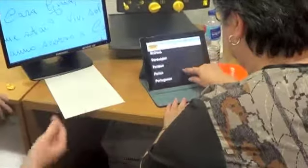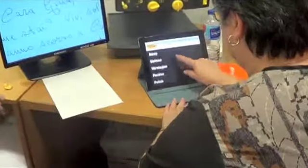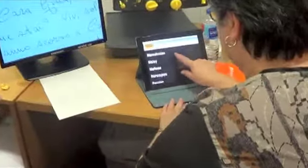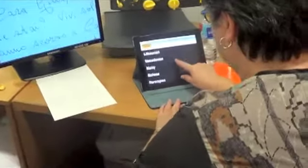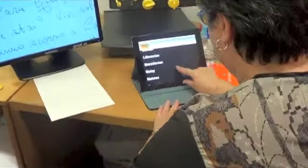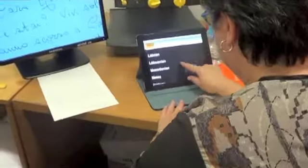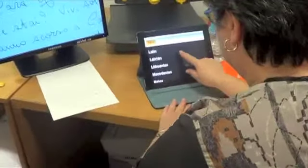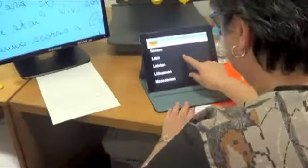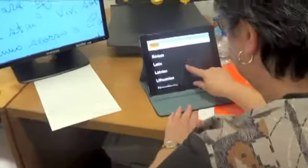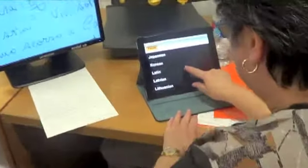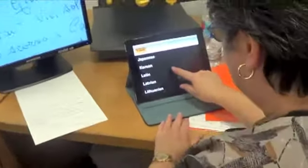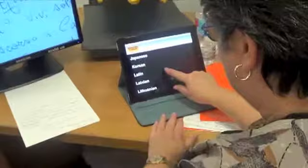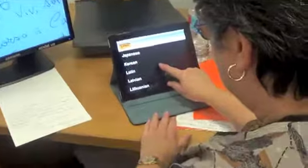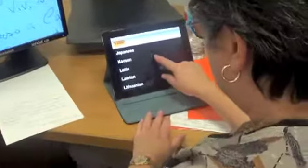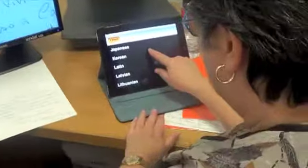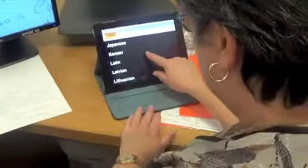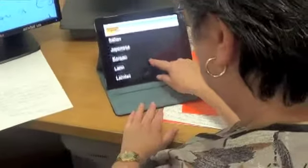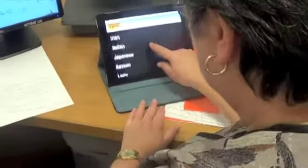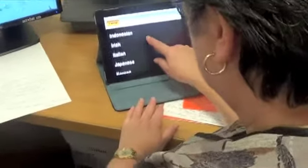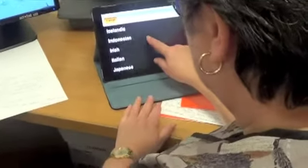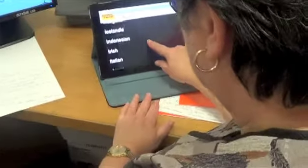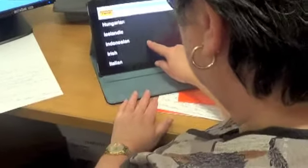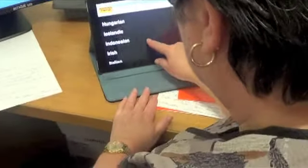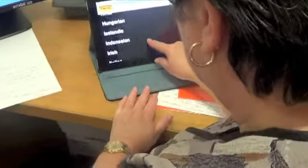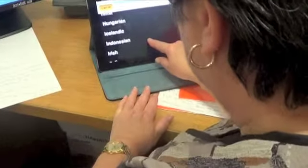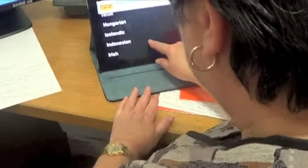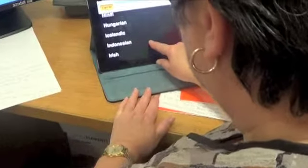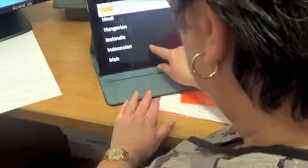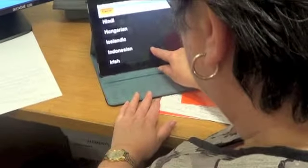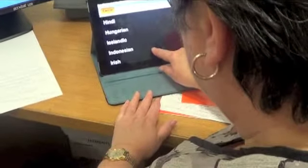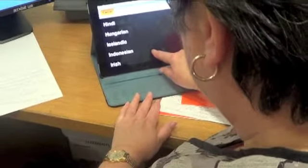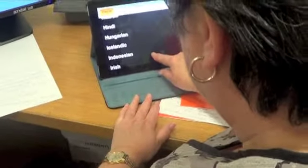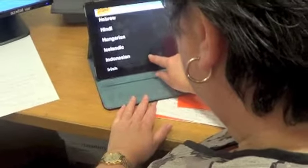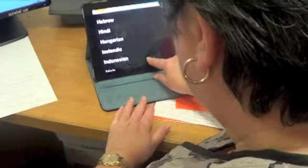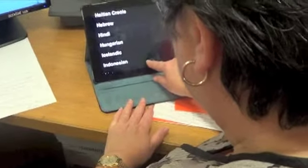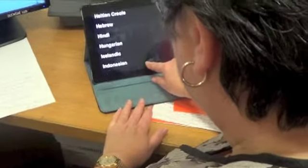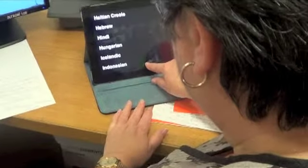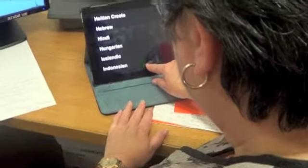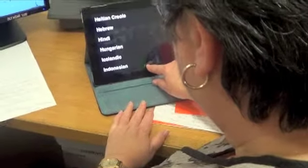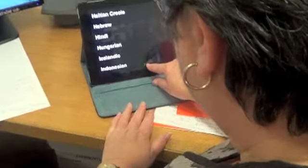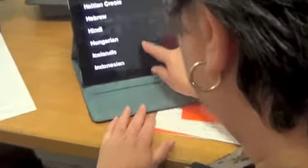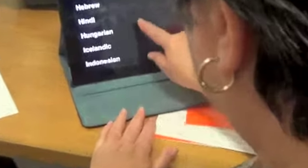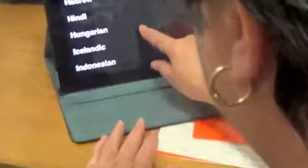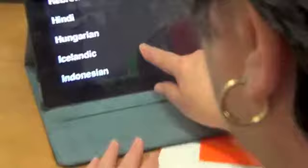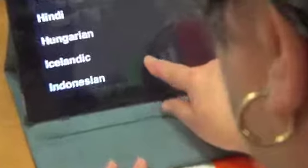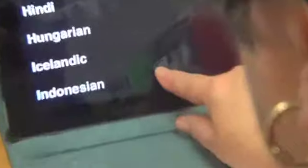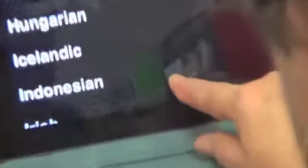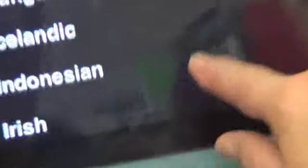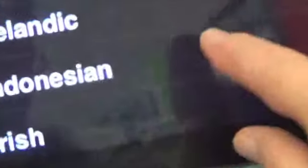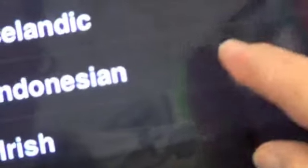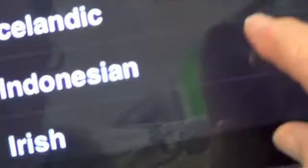has her iPad and she's downloaded an app to translate from Italian to English. And